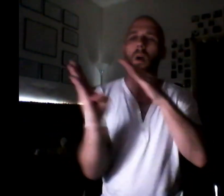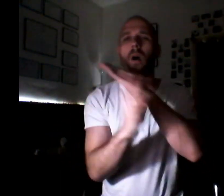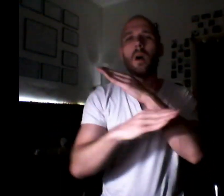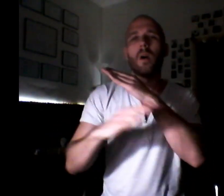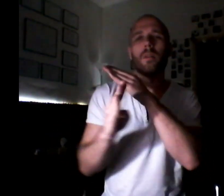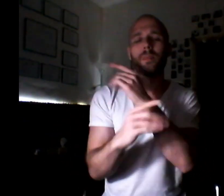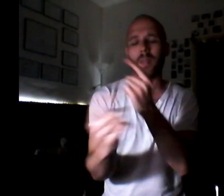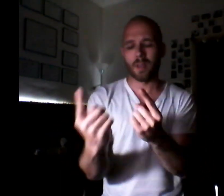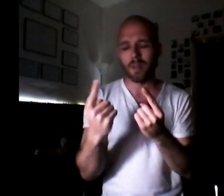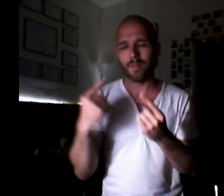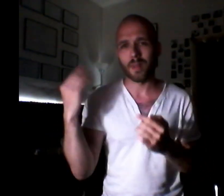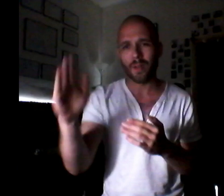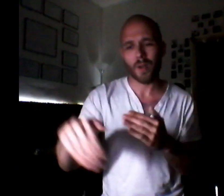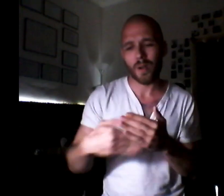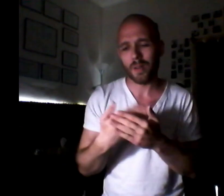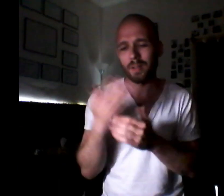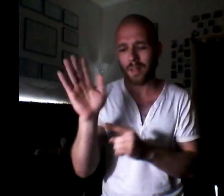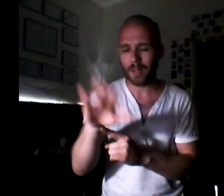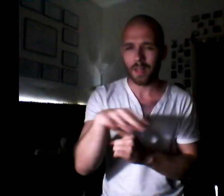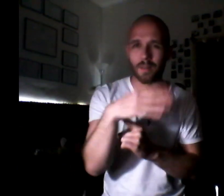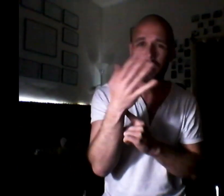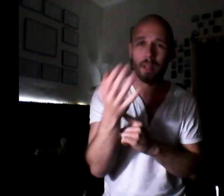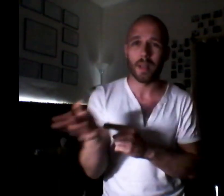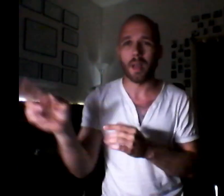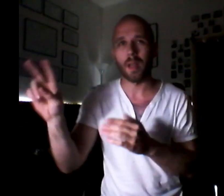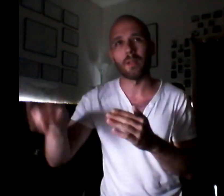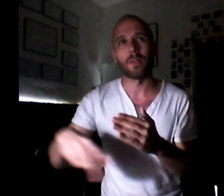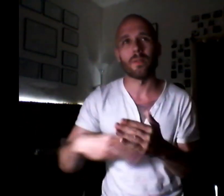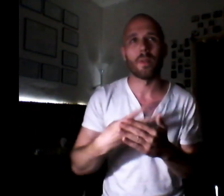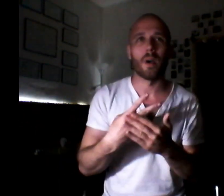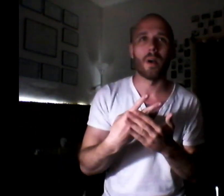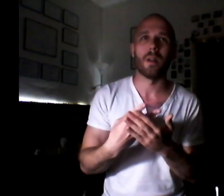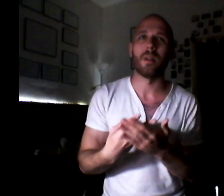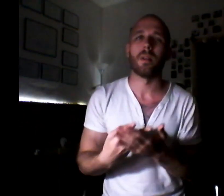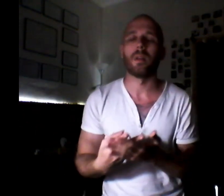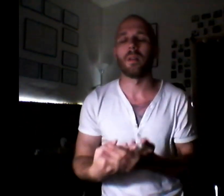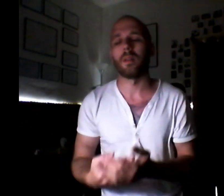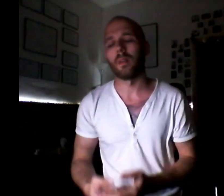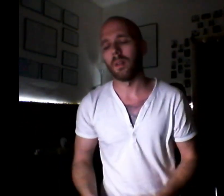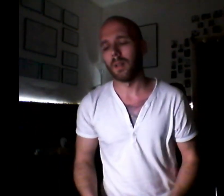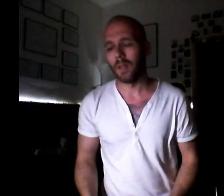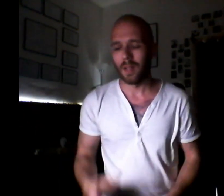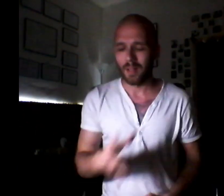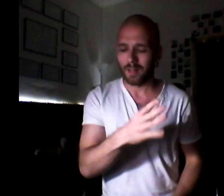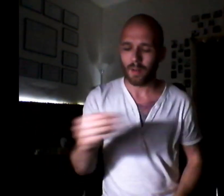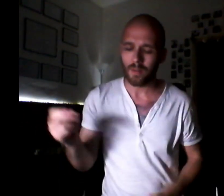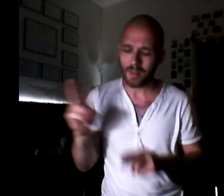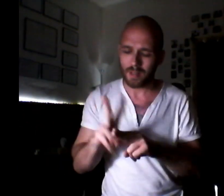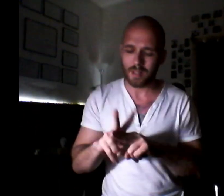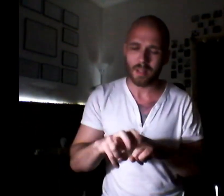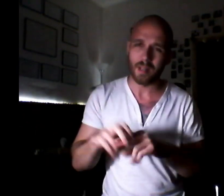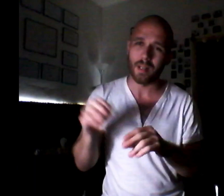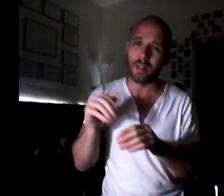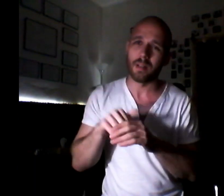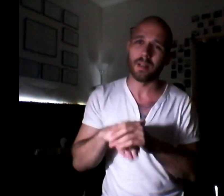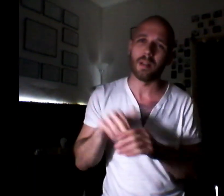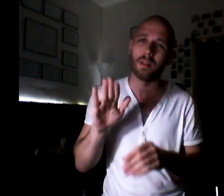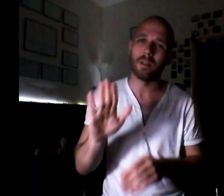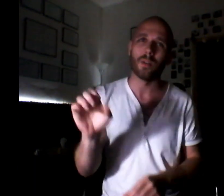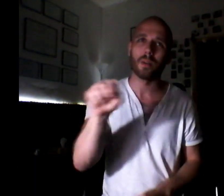Autumn came and all the leaves they had to fall And I was sitting in